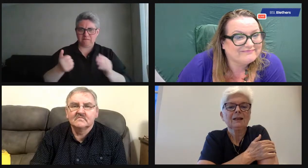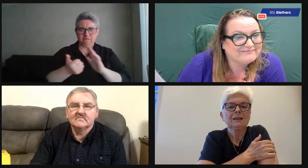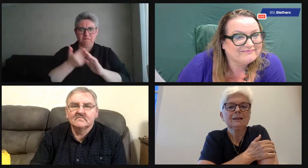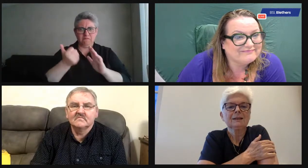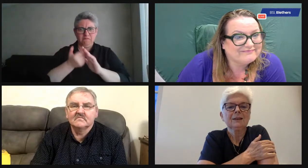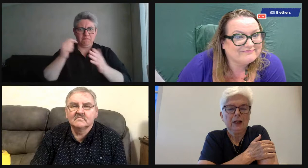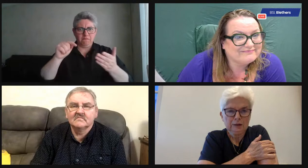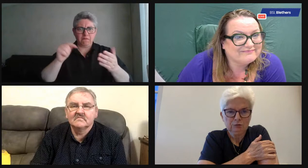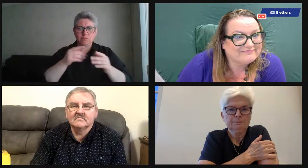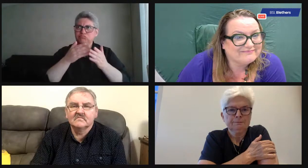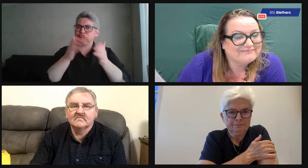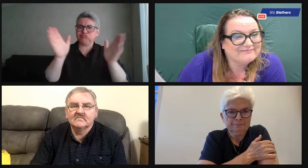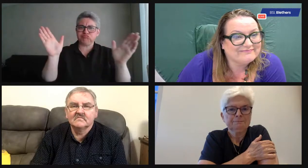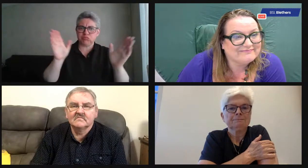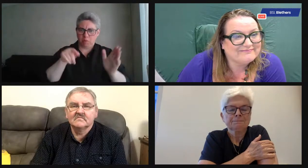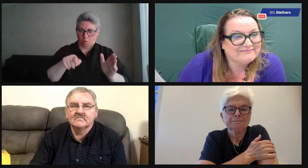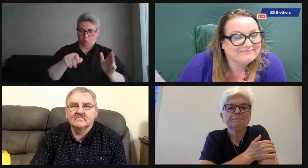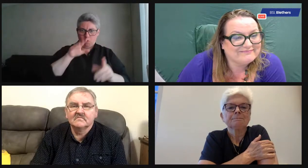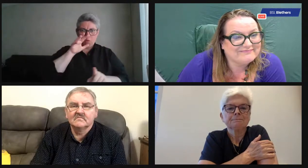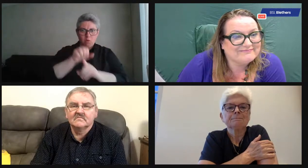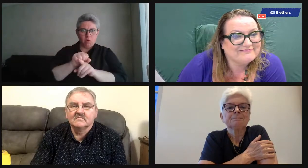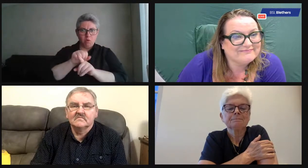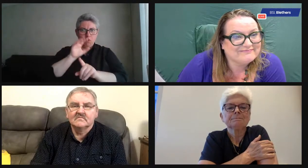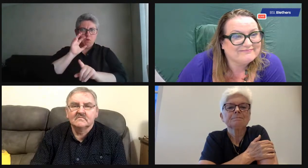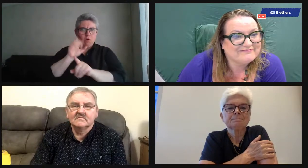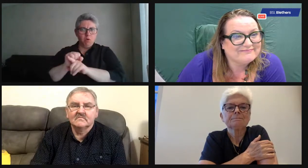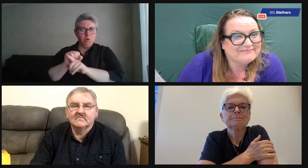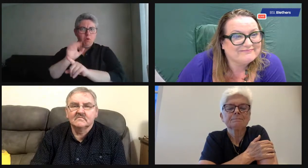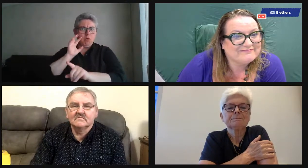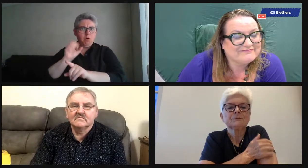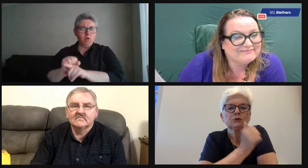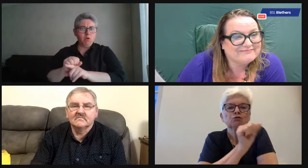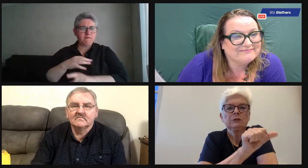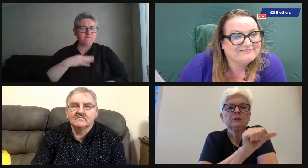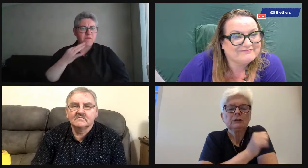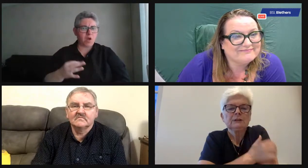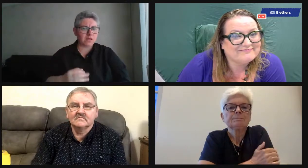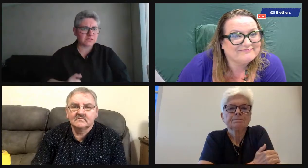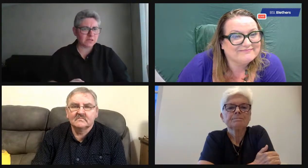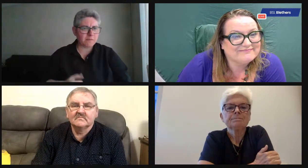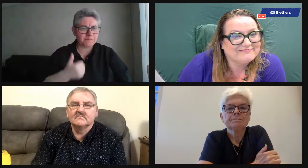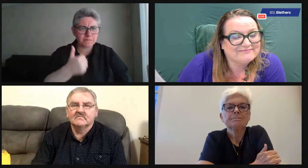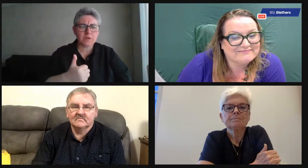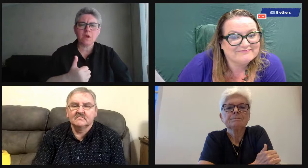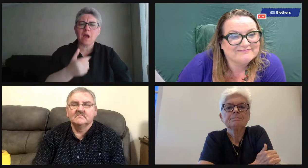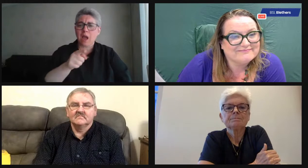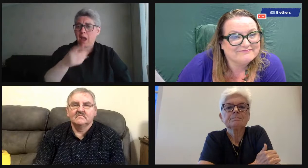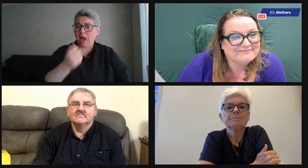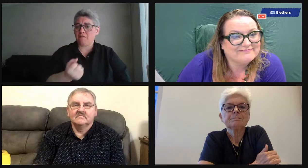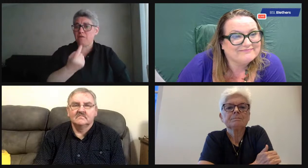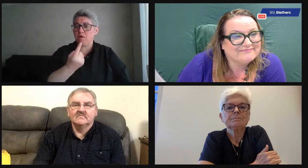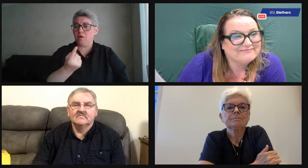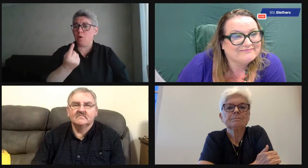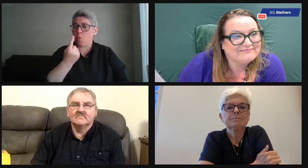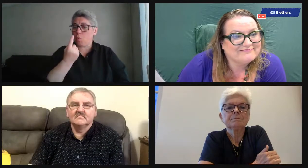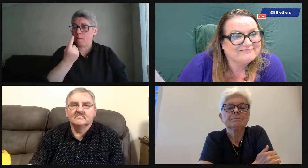you know, that you've been out and you've picked up these skills and you've identified these volunteering opportunities.